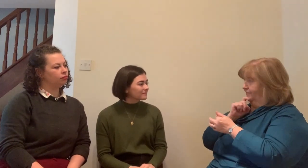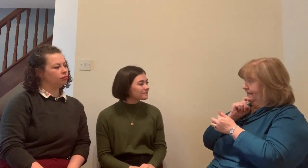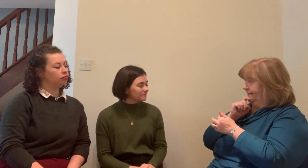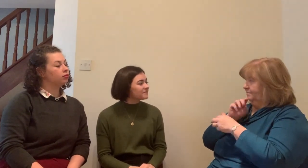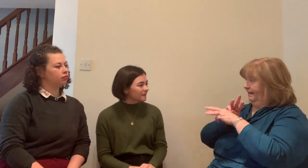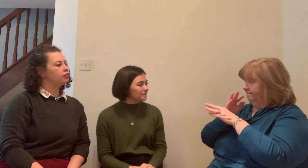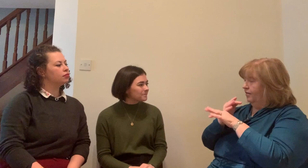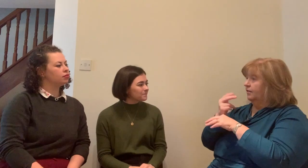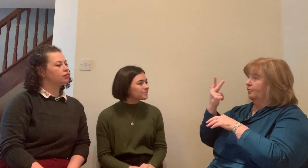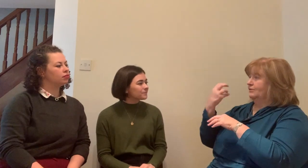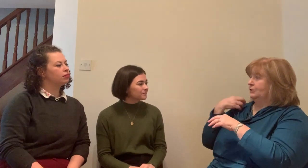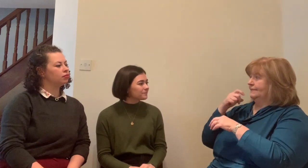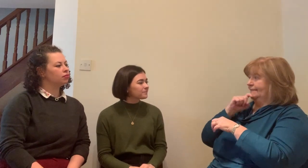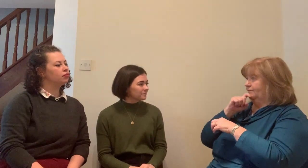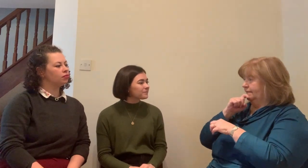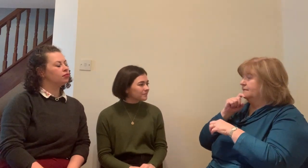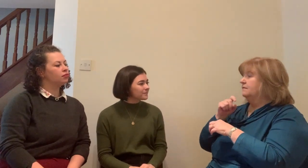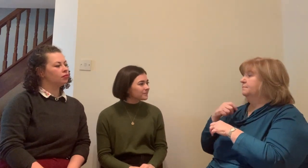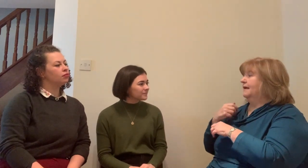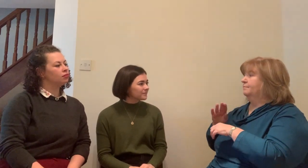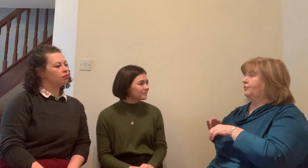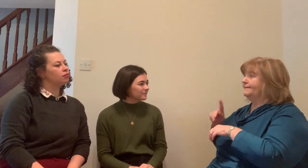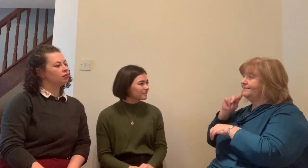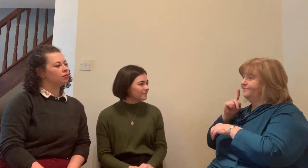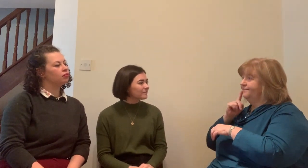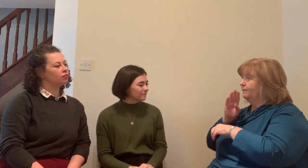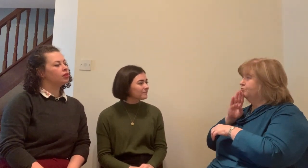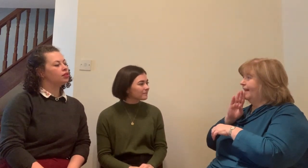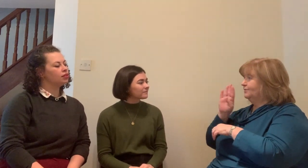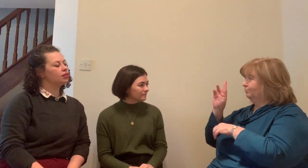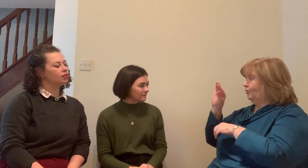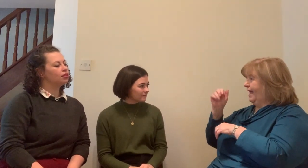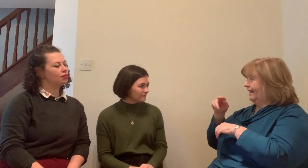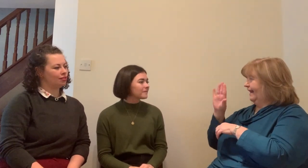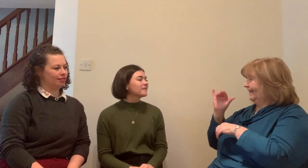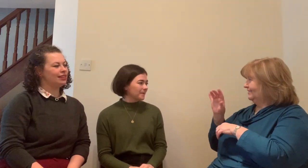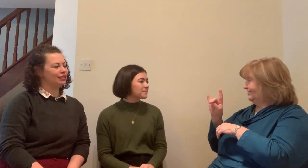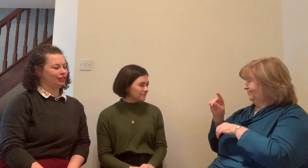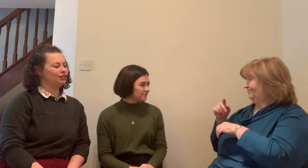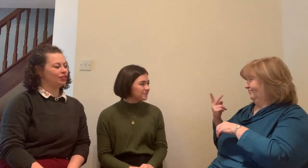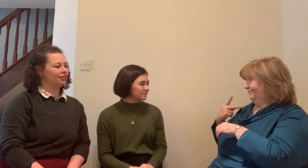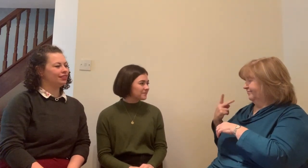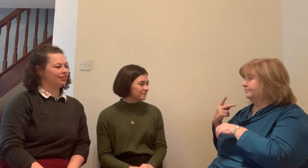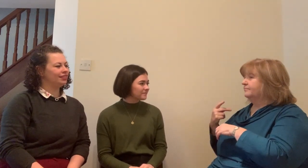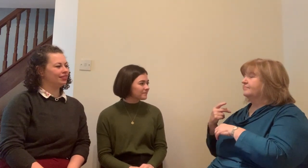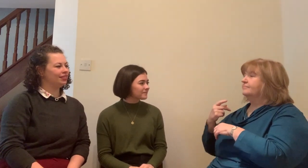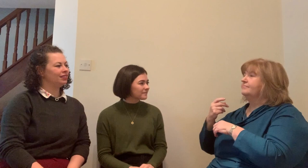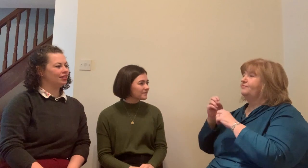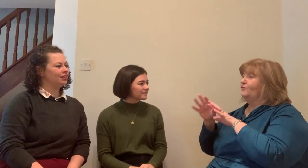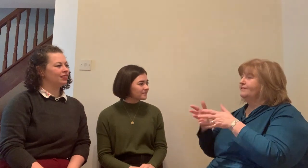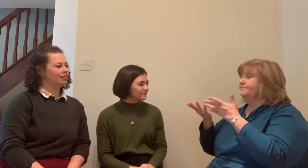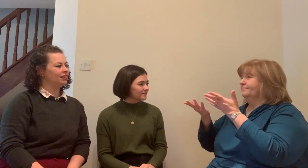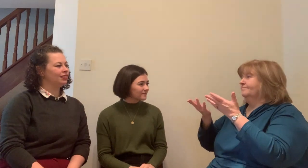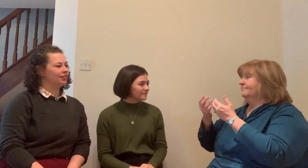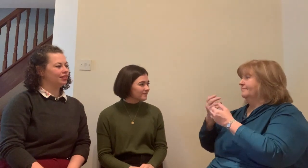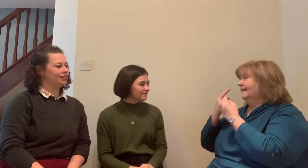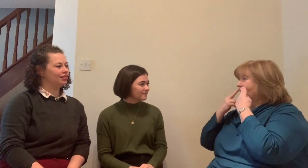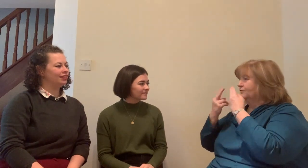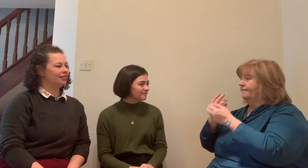would have said that they had great speech and would have been used to their way whereas other people might be taken aback and not quite understand. They would probably start talking